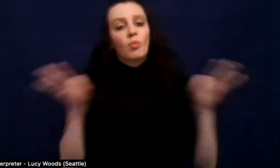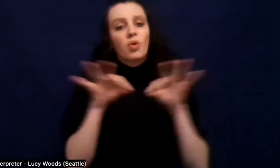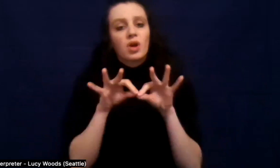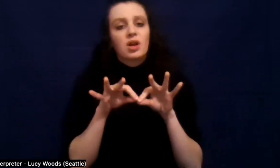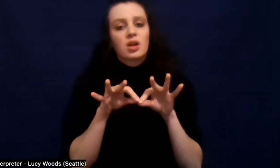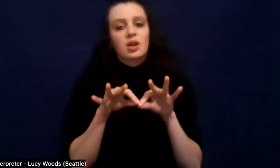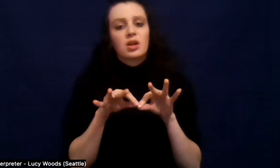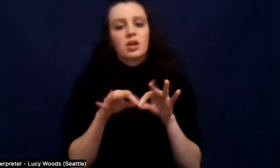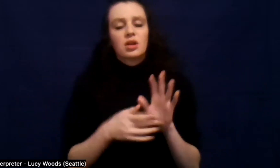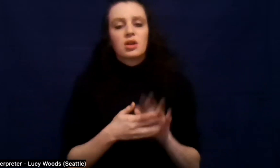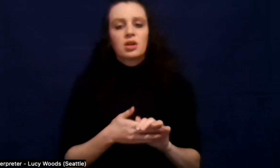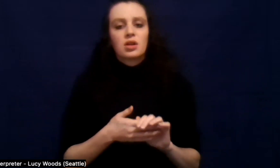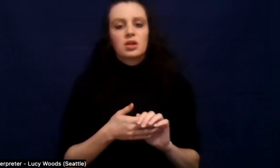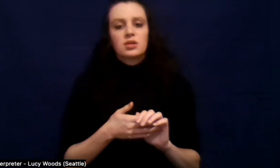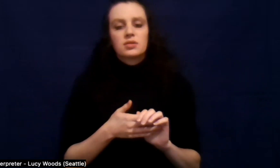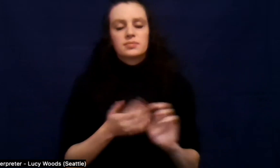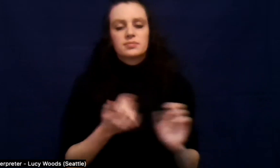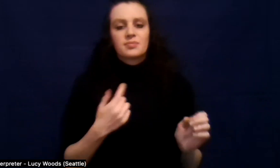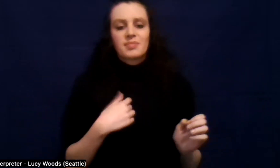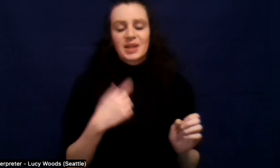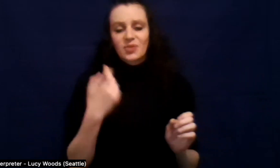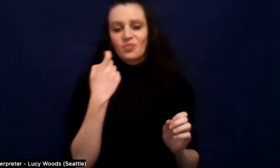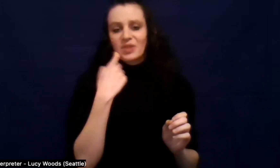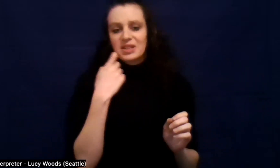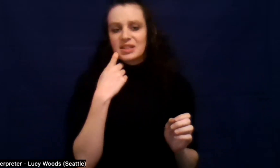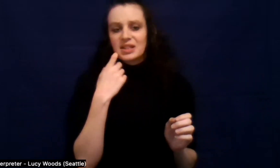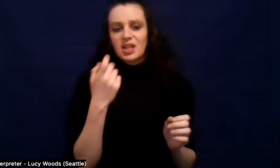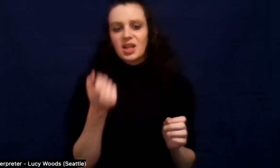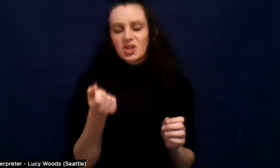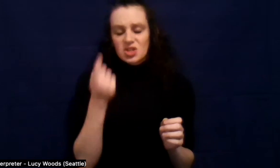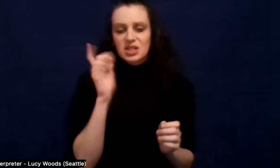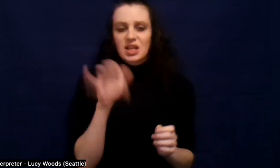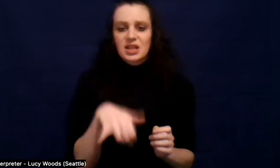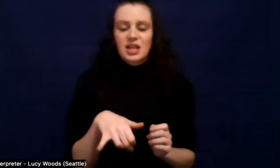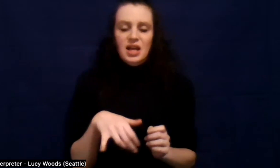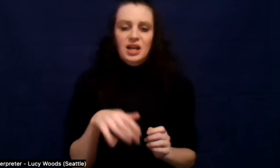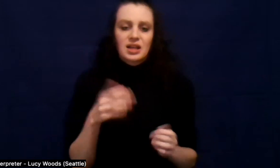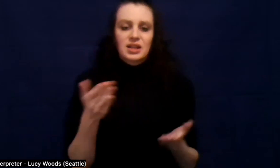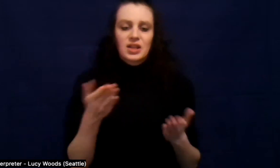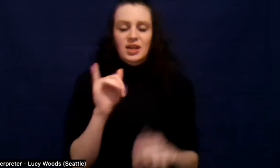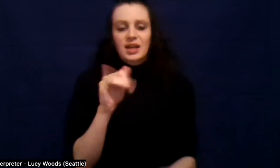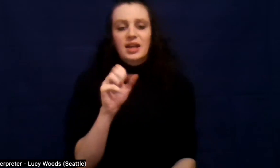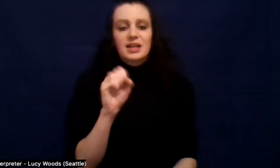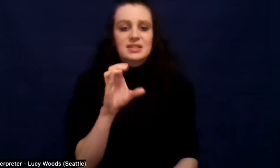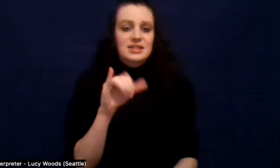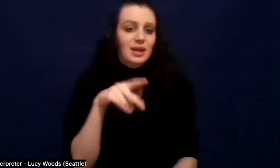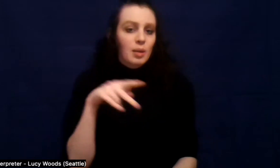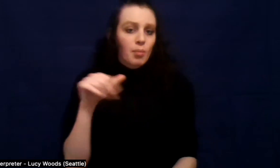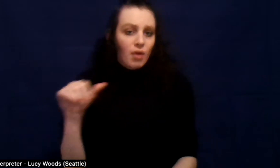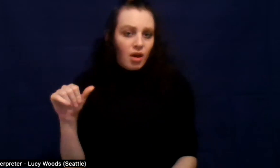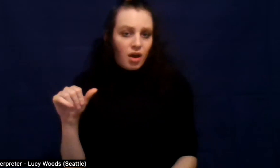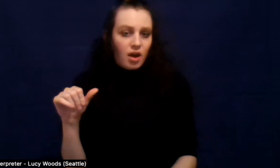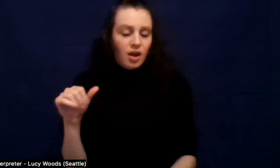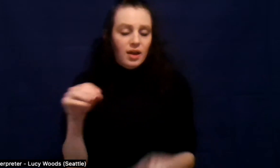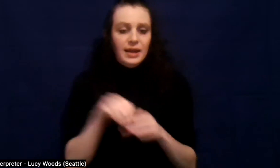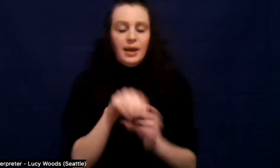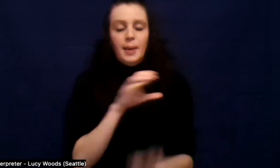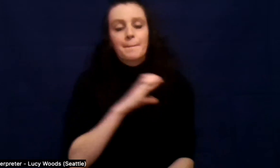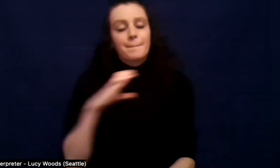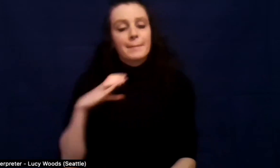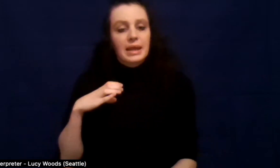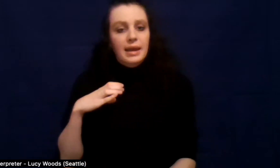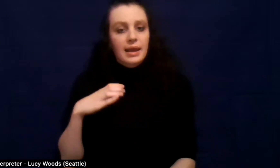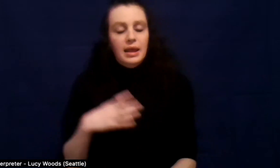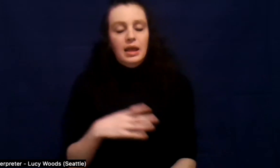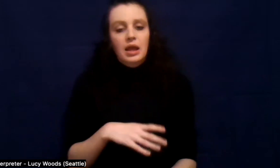gotten a glimpse of that, um, being in ISKIPAW and on a committee, like I've gotten to do some different